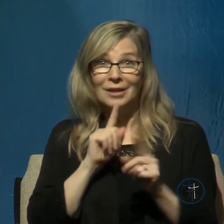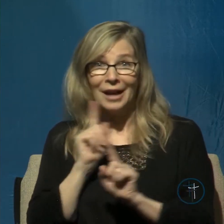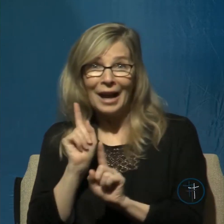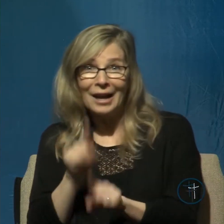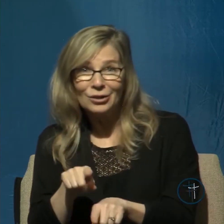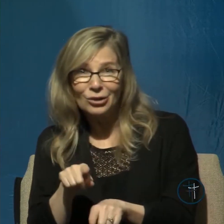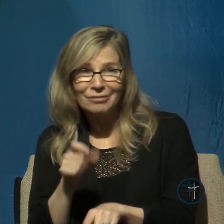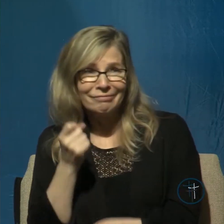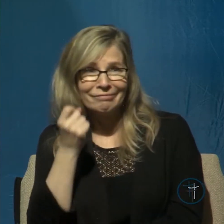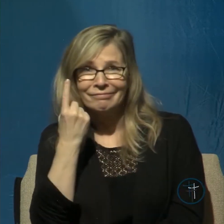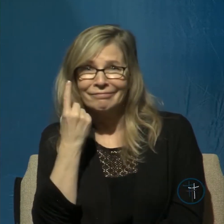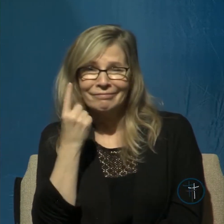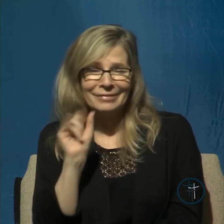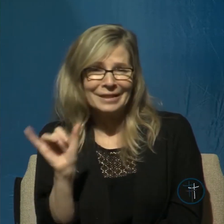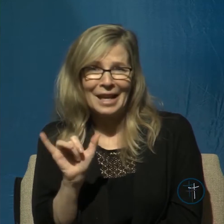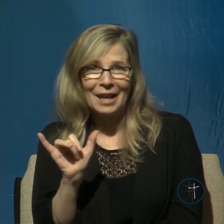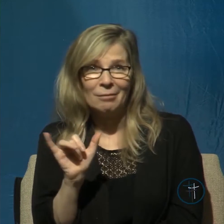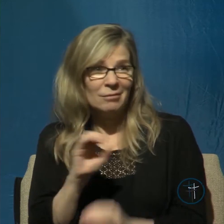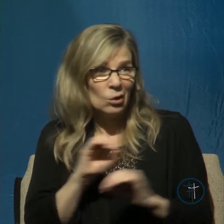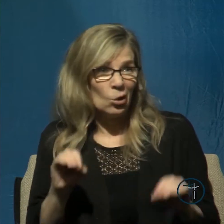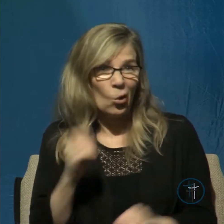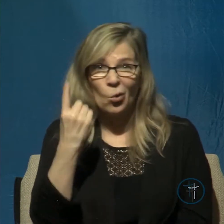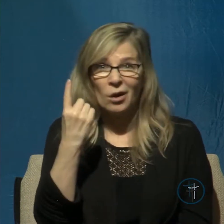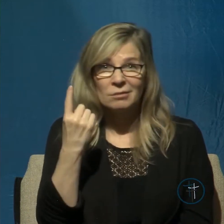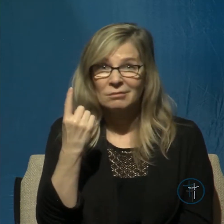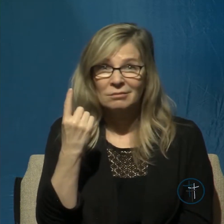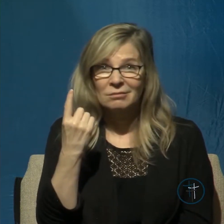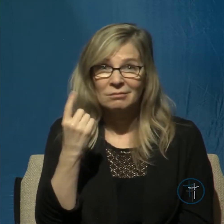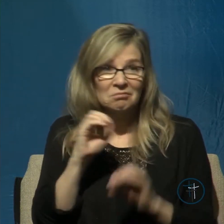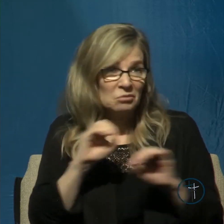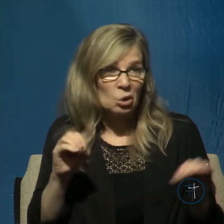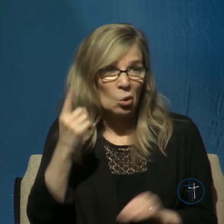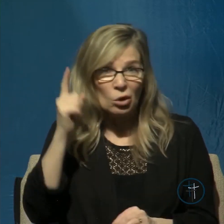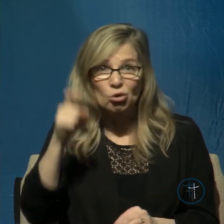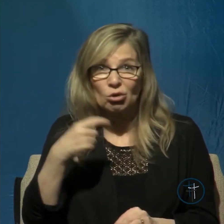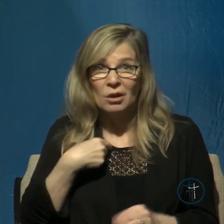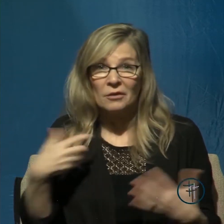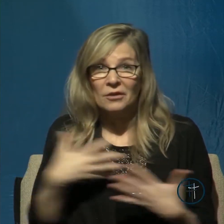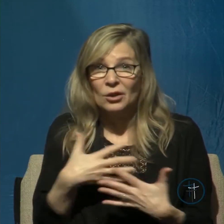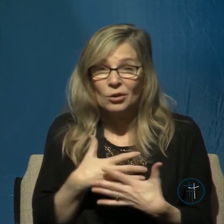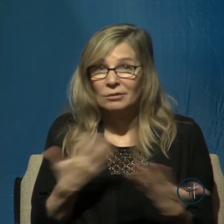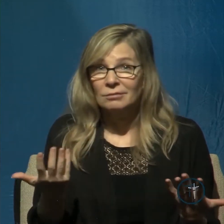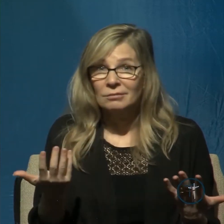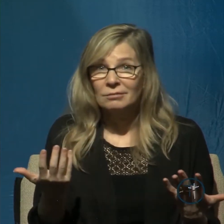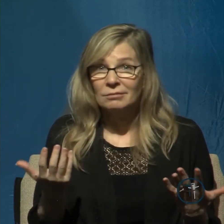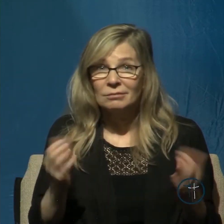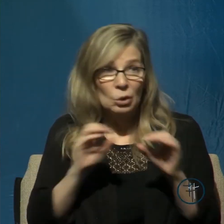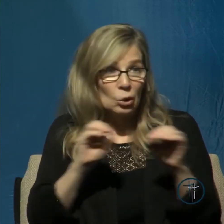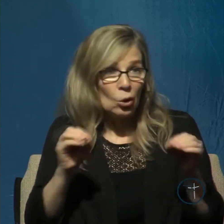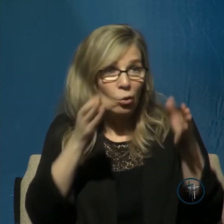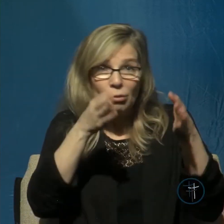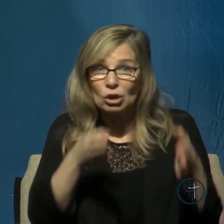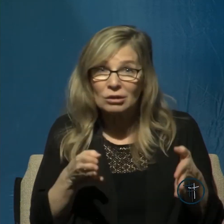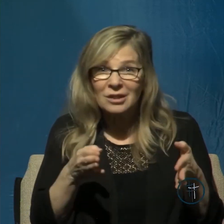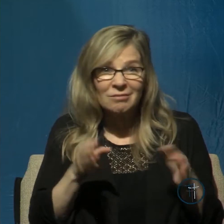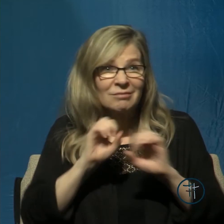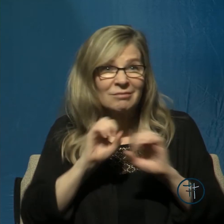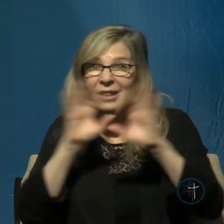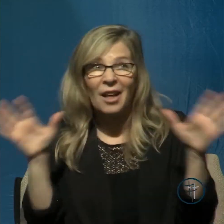same. No one. No one. There's no one. And there's nothing, David says, that he